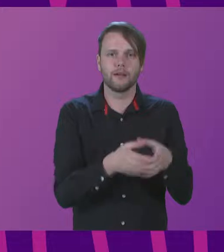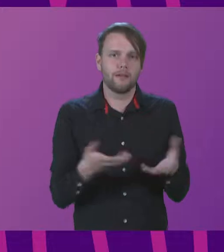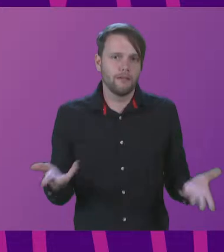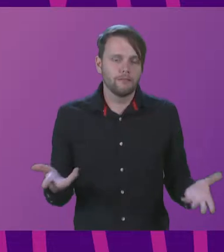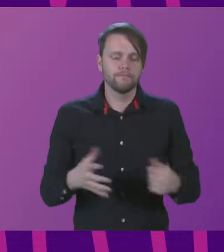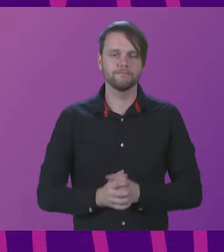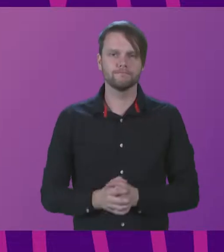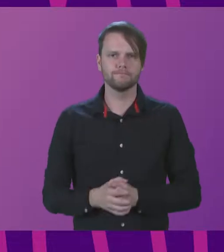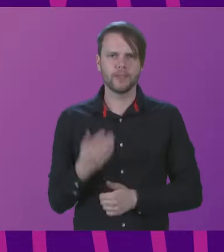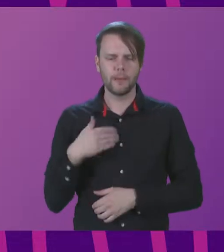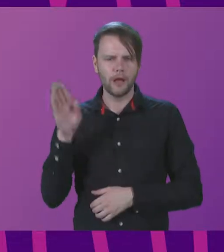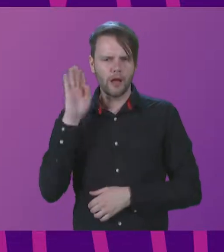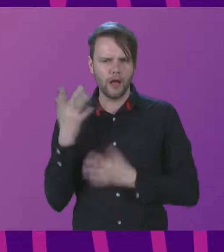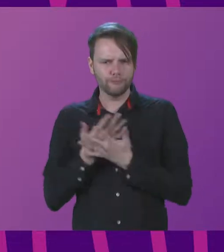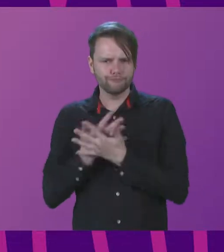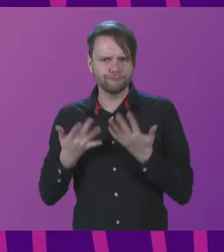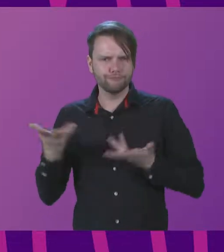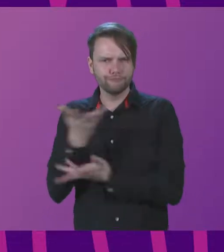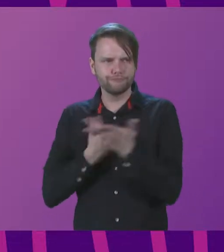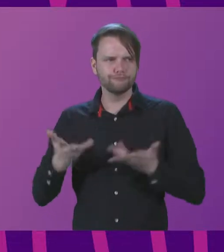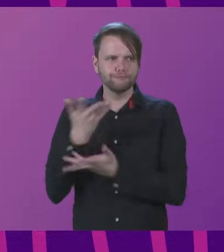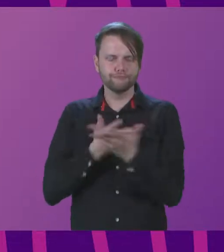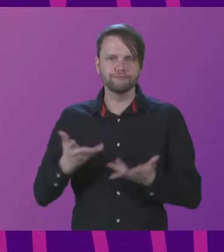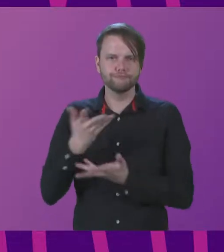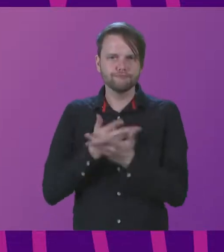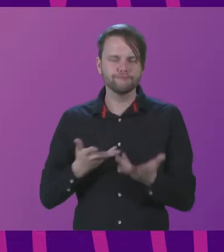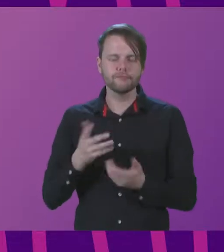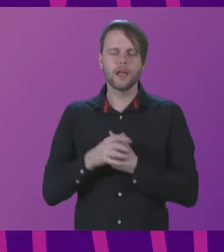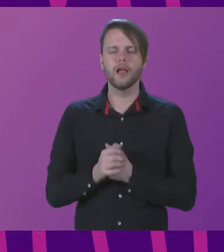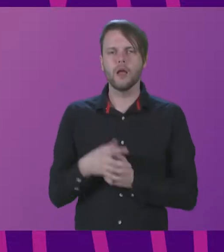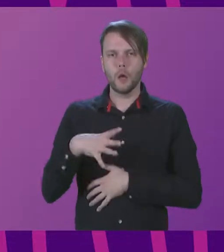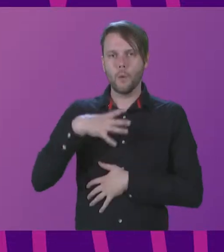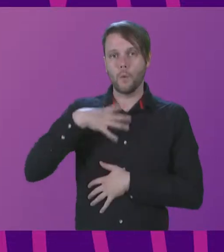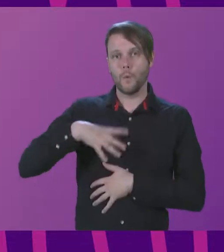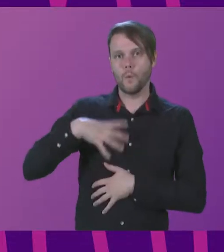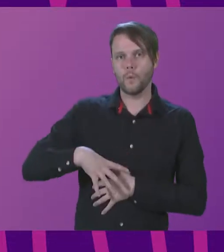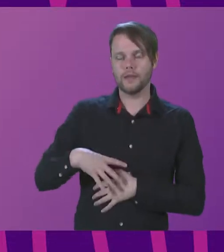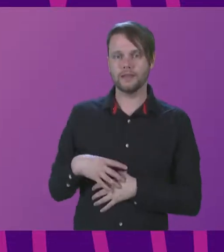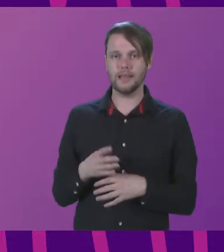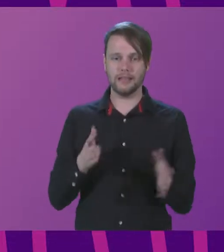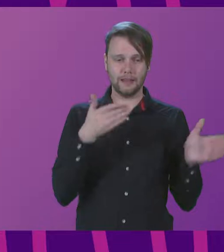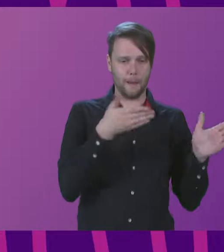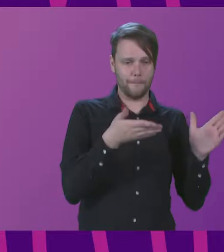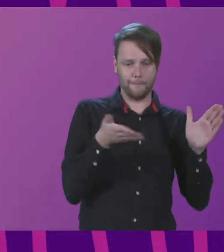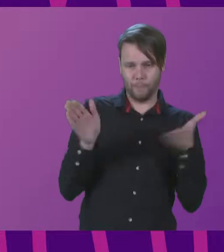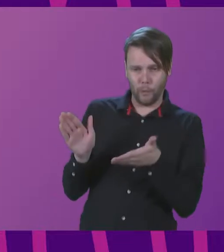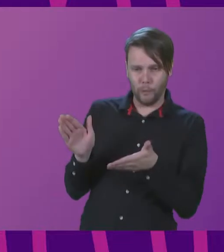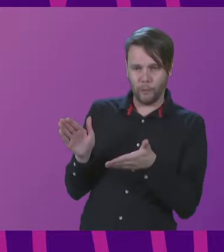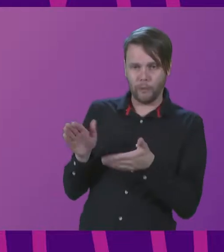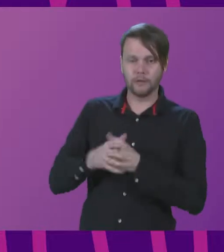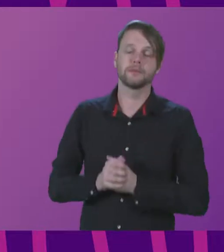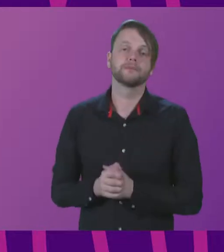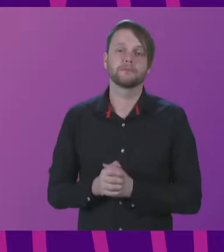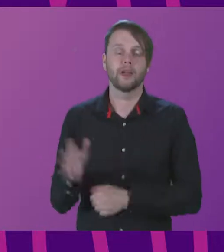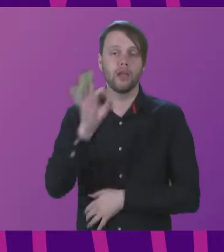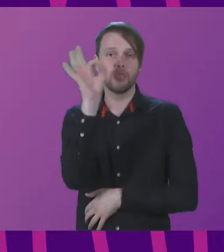I heard many times in round table discussions that we need a paradigm shift. The question